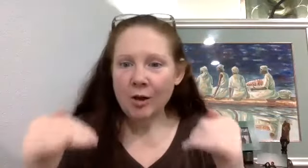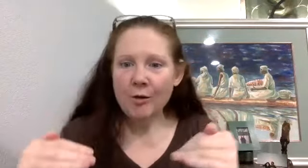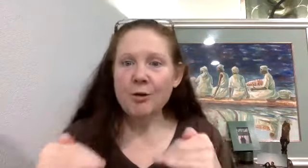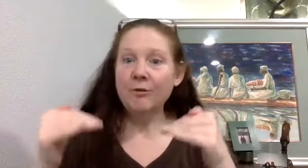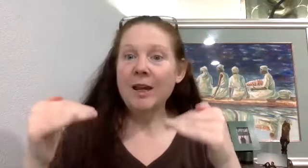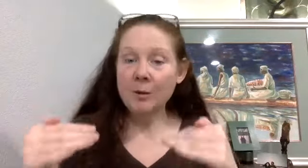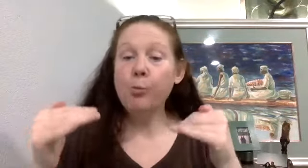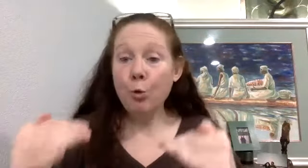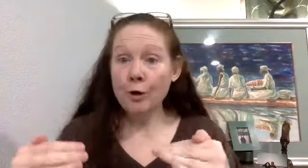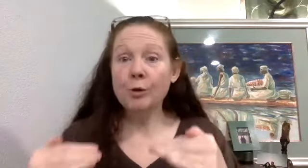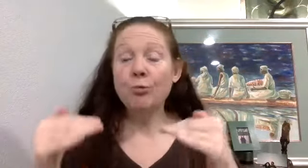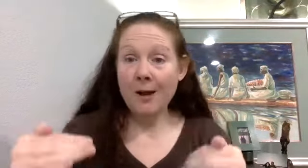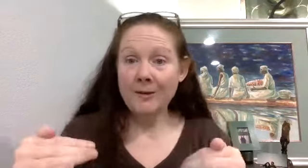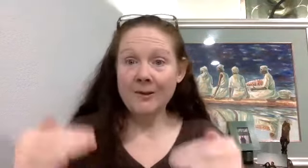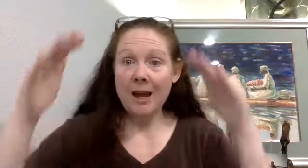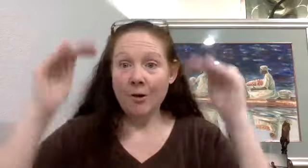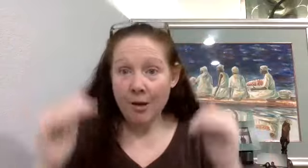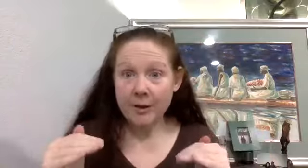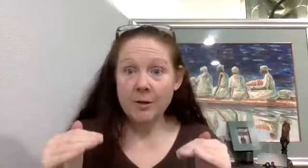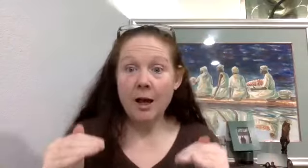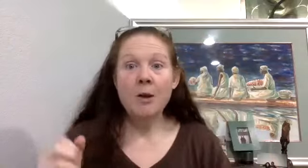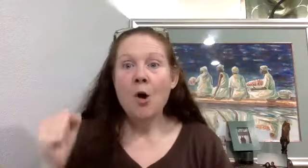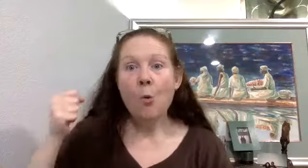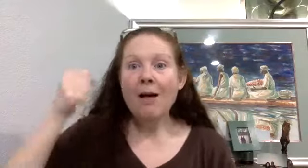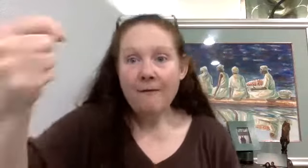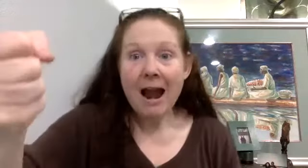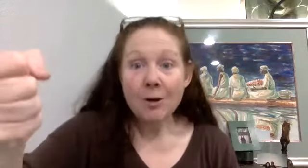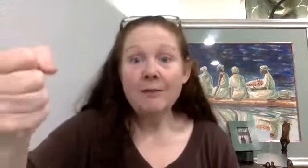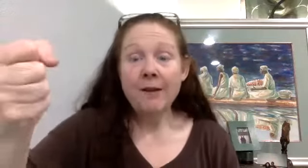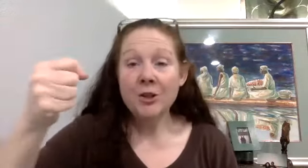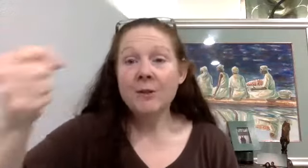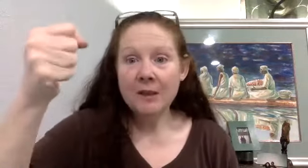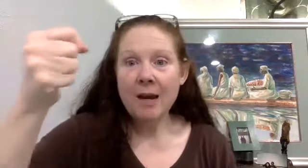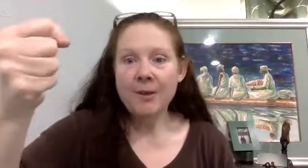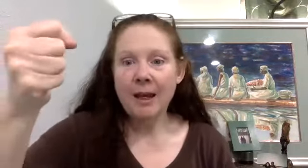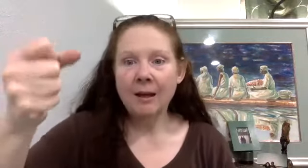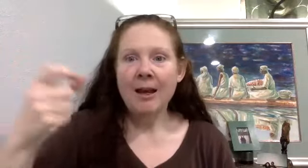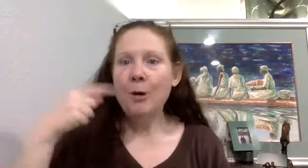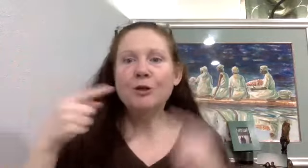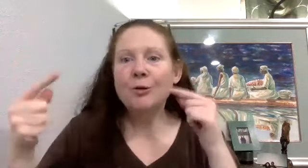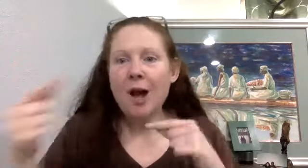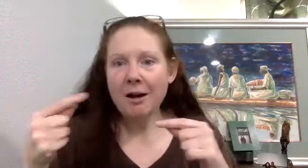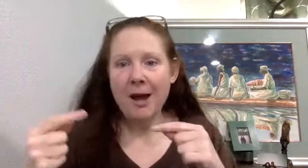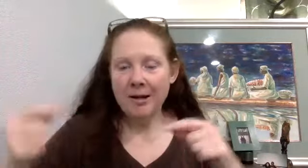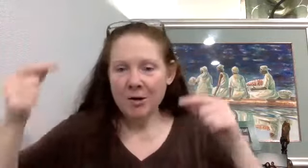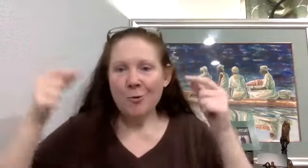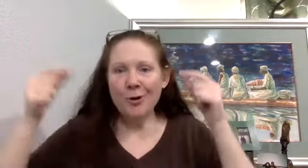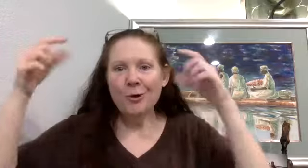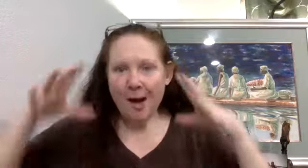you get support to process that, your health is gone. Well, a viral infection is the same thing. We just don't talk about it. We're not